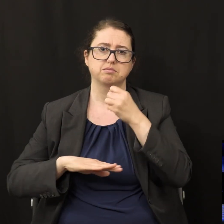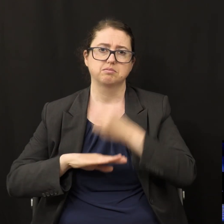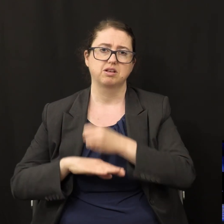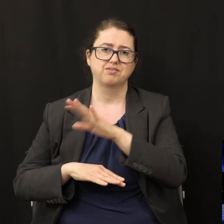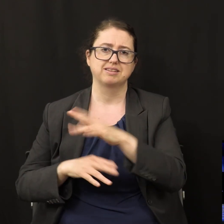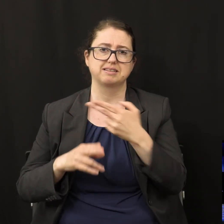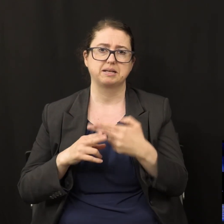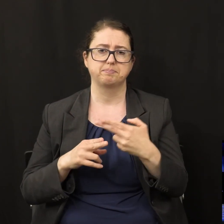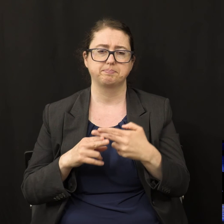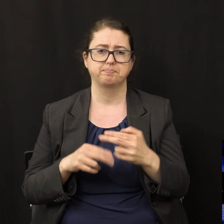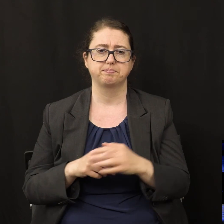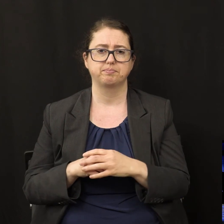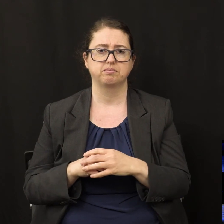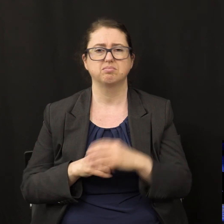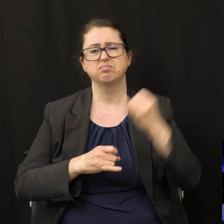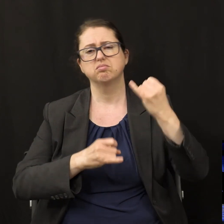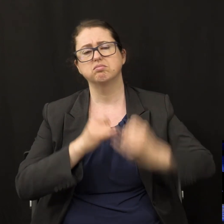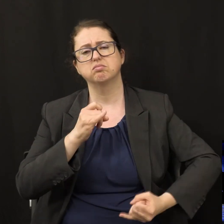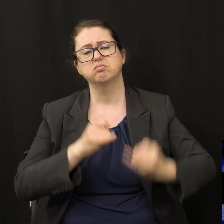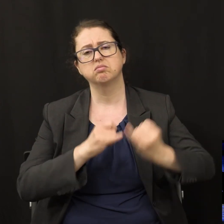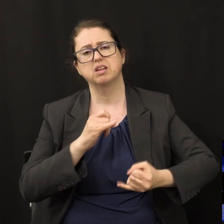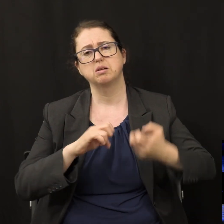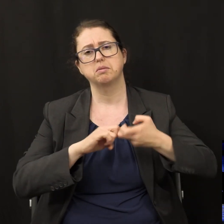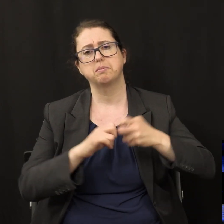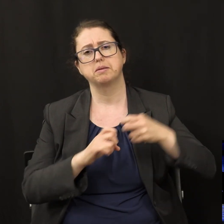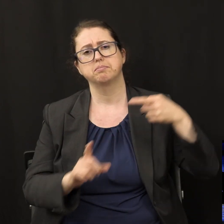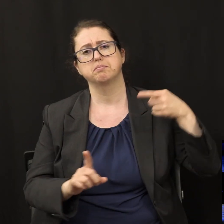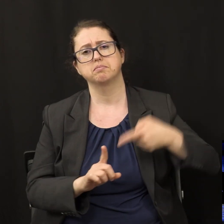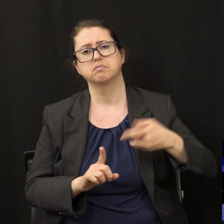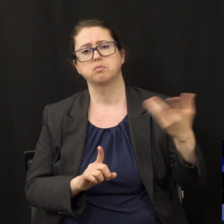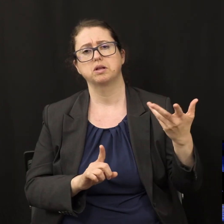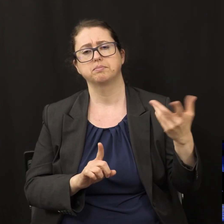so what is the final issue about worship